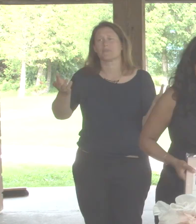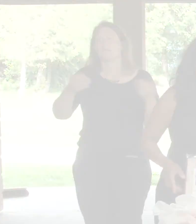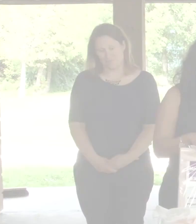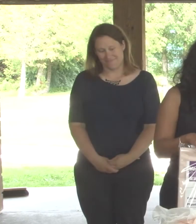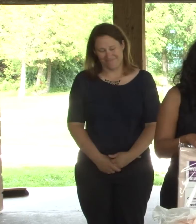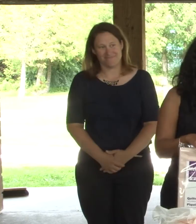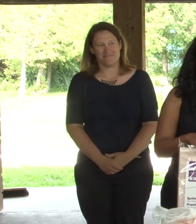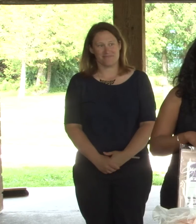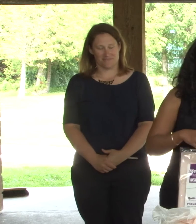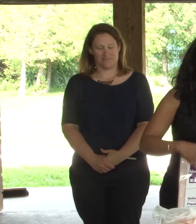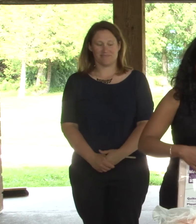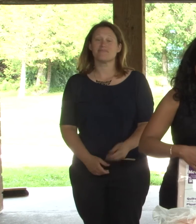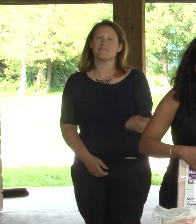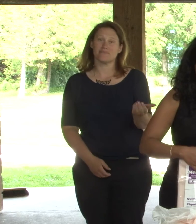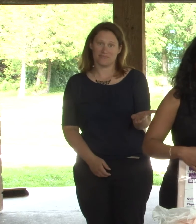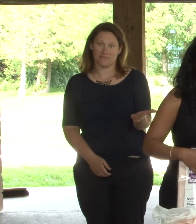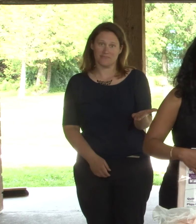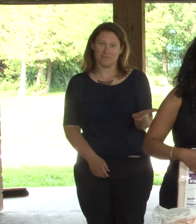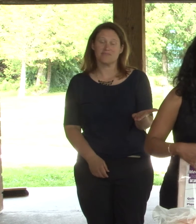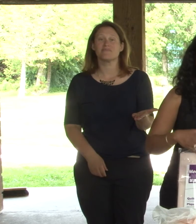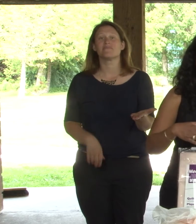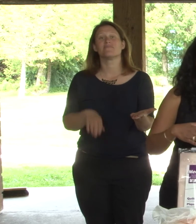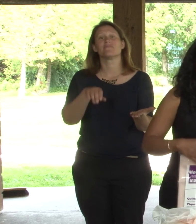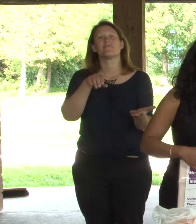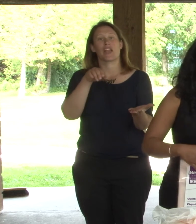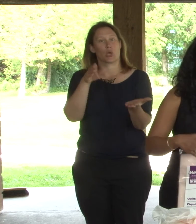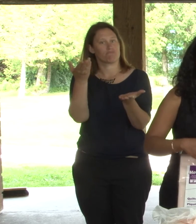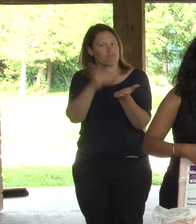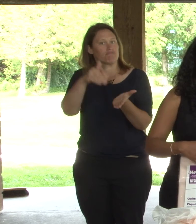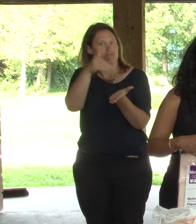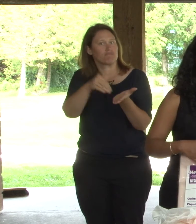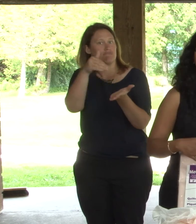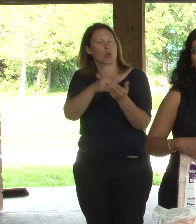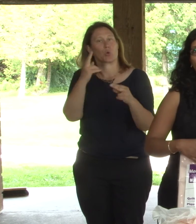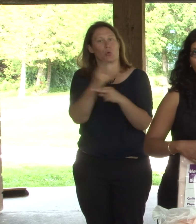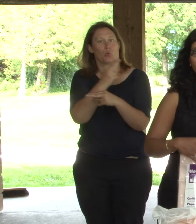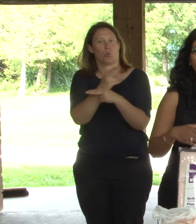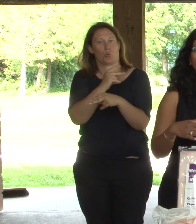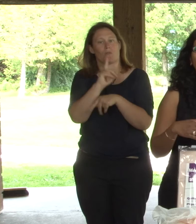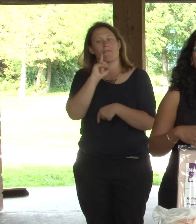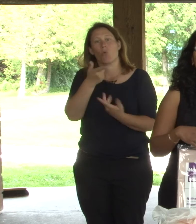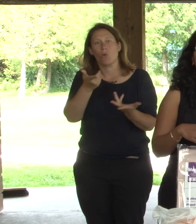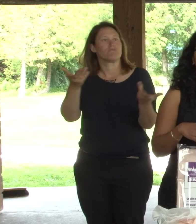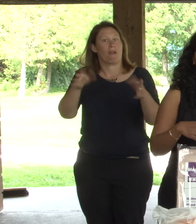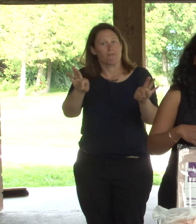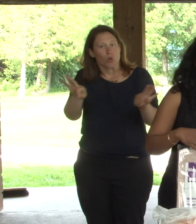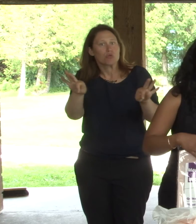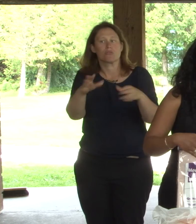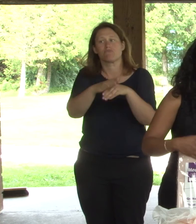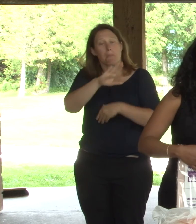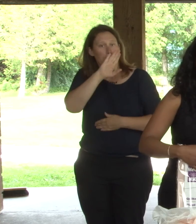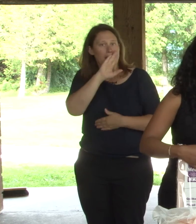furniture. These are reusable underpads that they can use on the furniture as well on their beds. Now, when